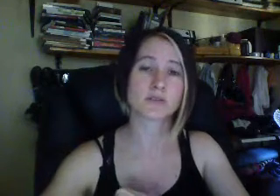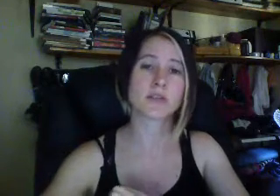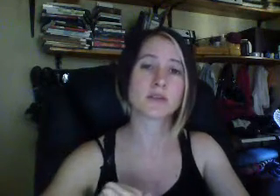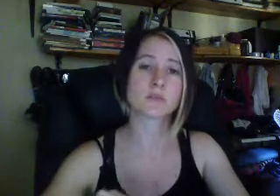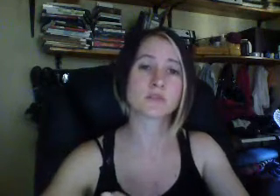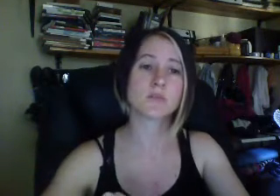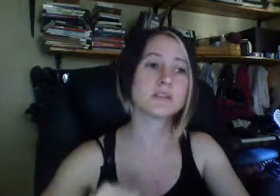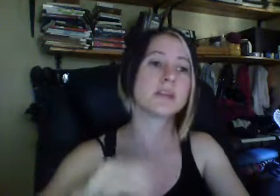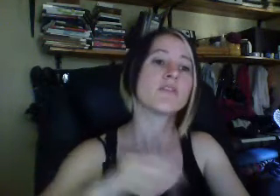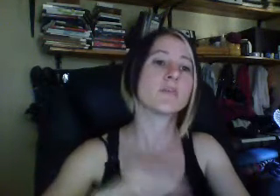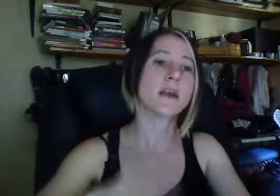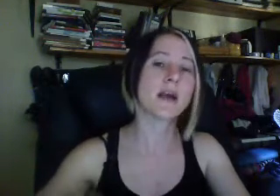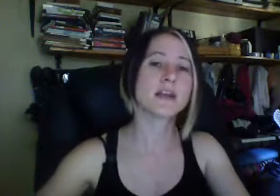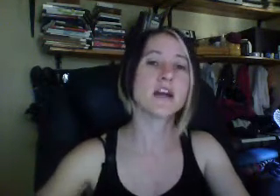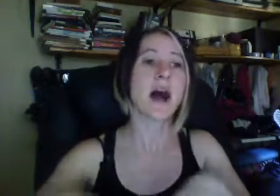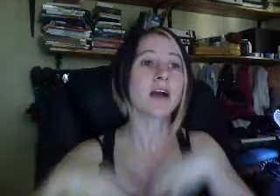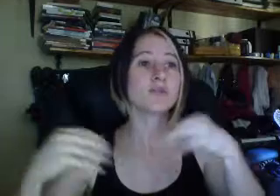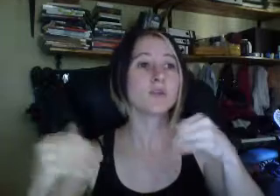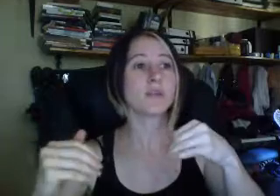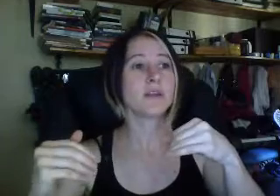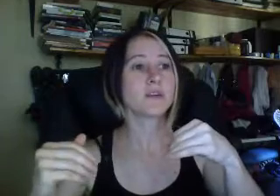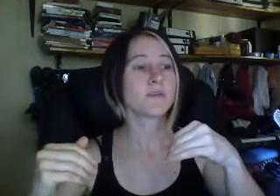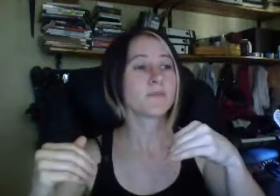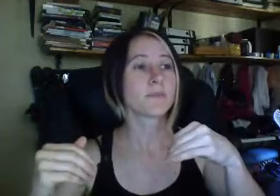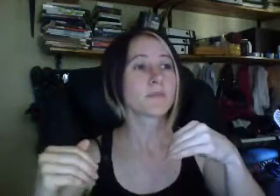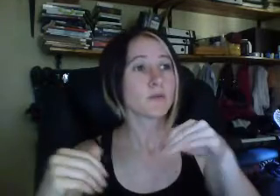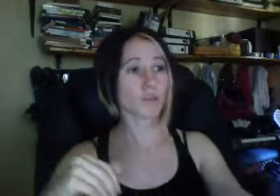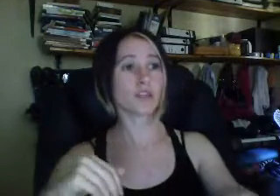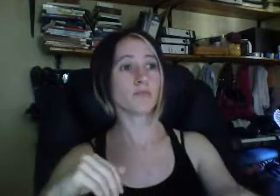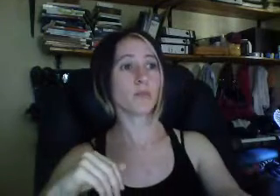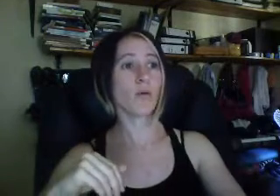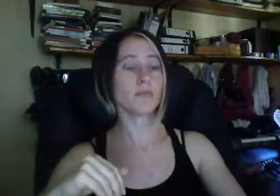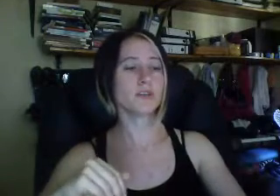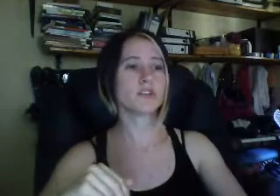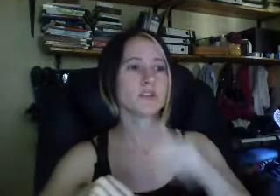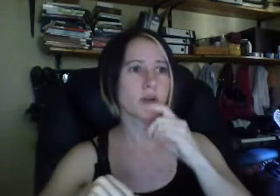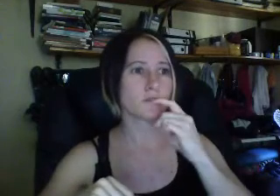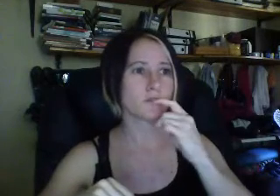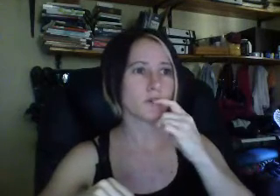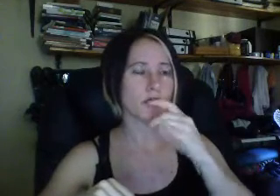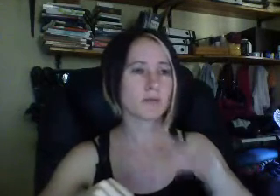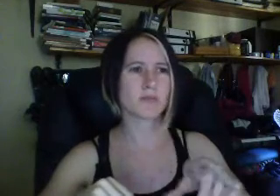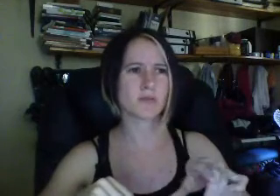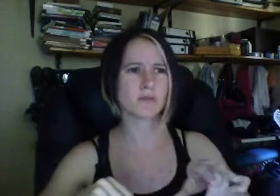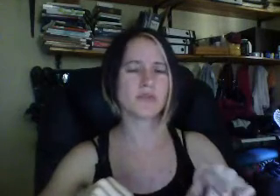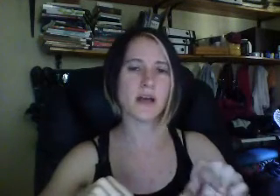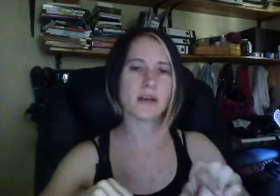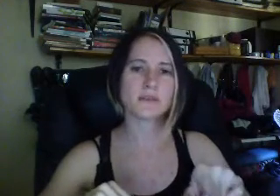not taking responsibility, from a young age, I grew up believing, watching porn images and going, oh, I must be able to do that.